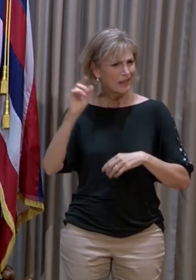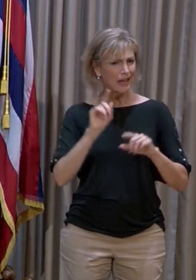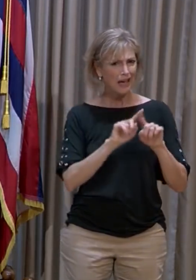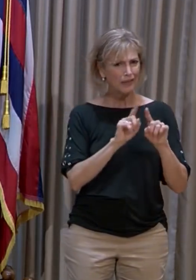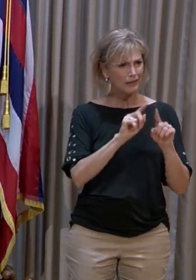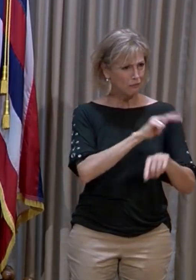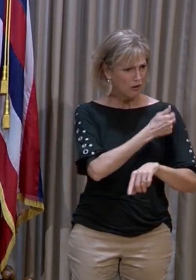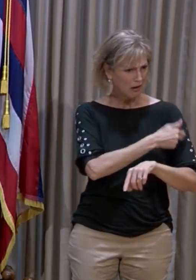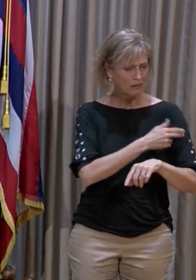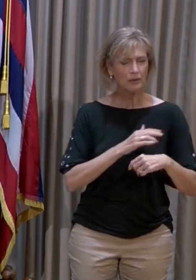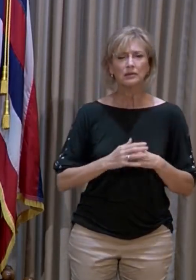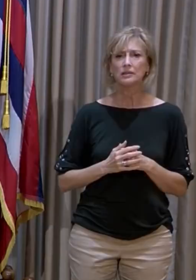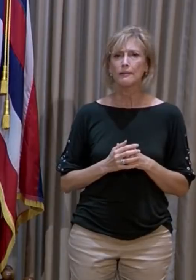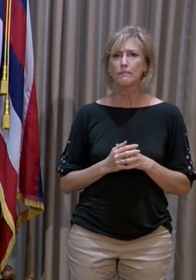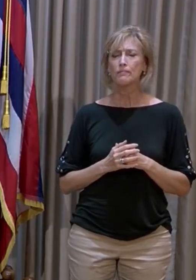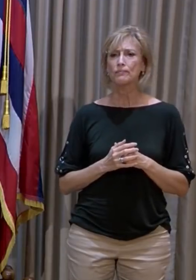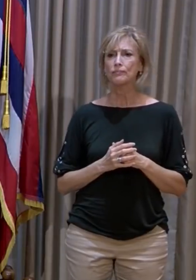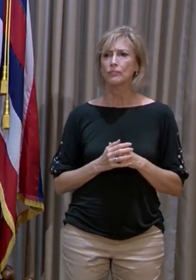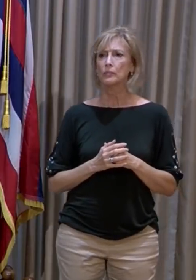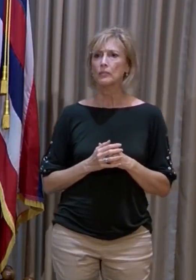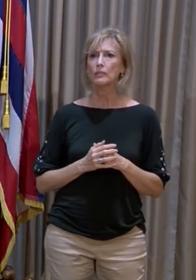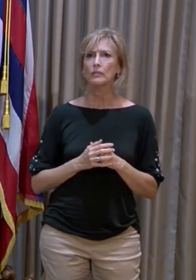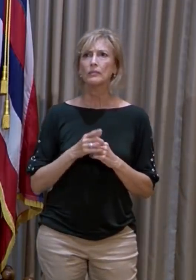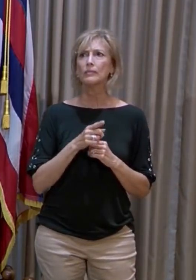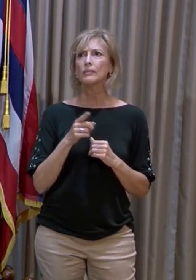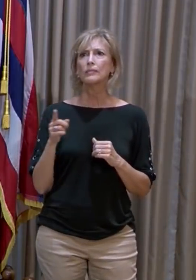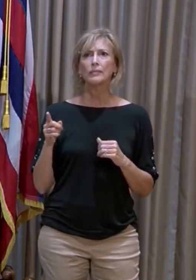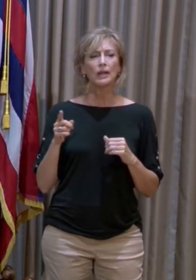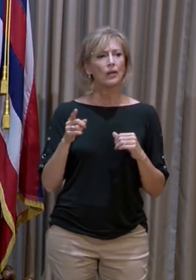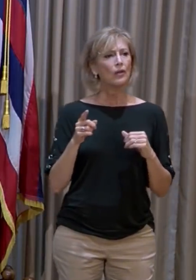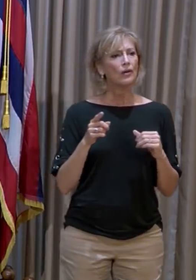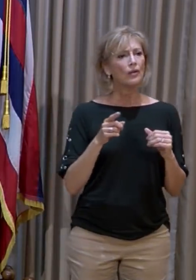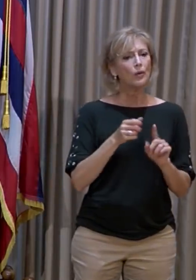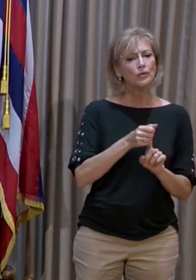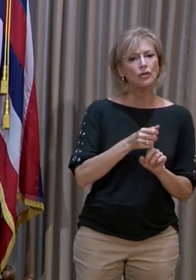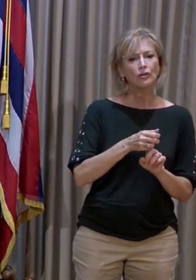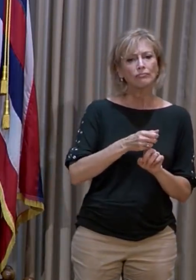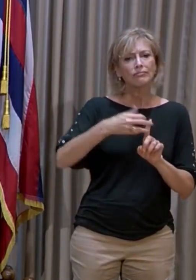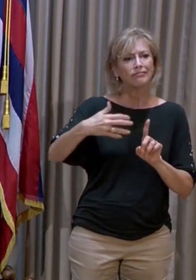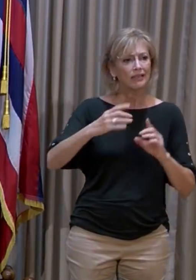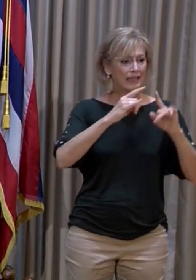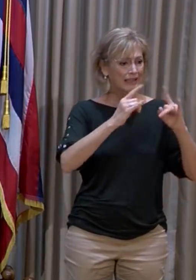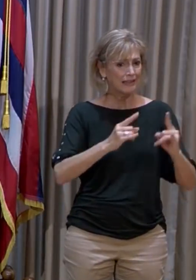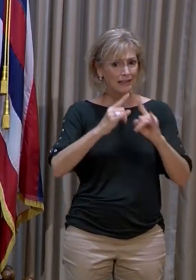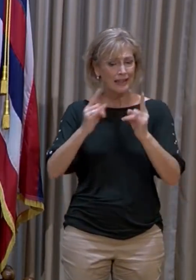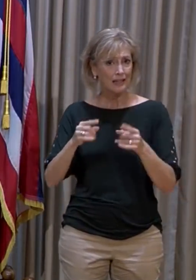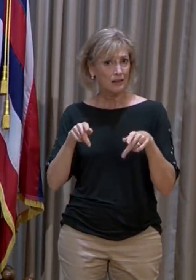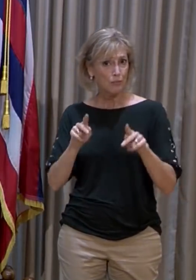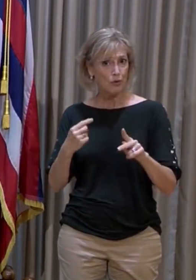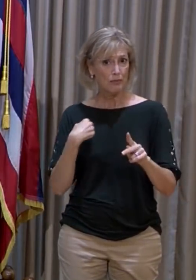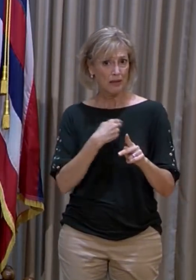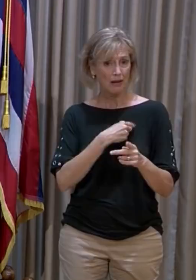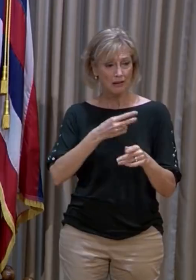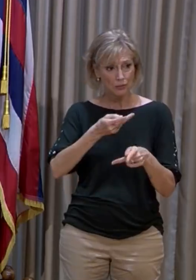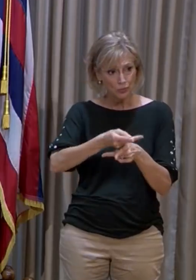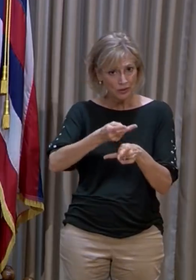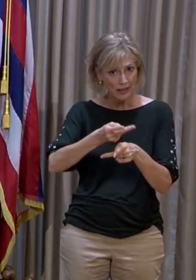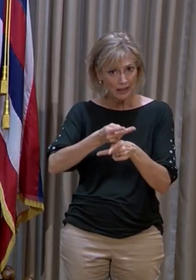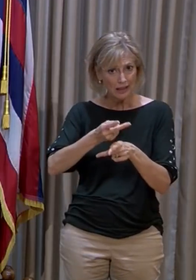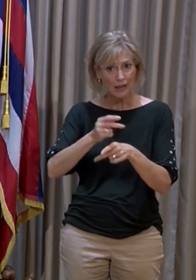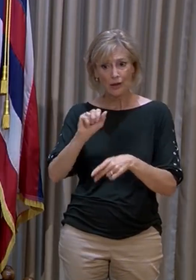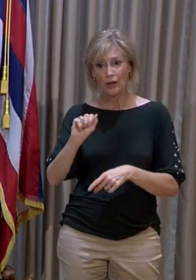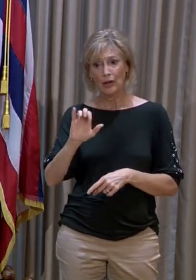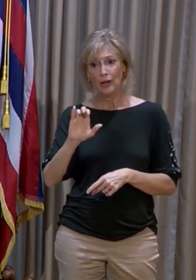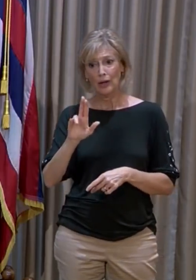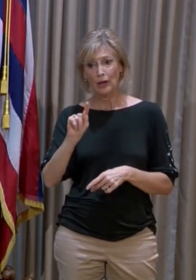facilities and those are kind of extensions. They are tents that allow us to treat acute